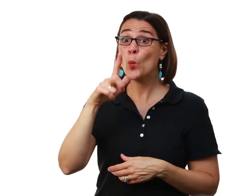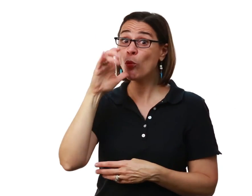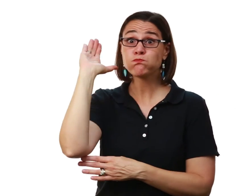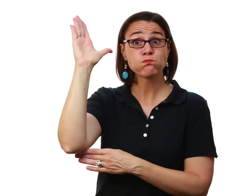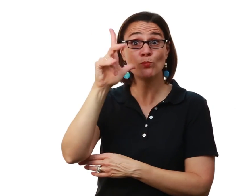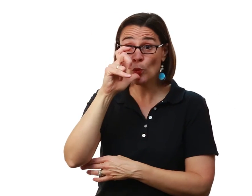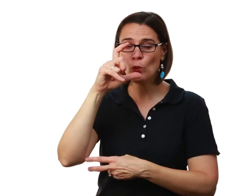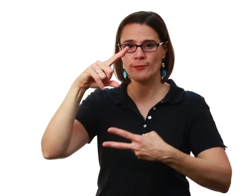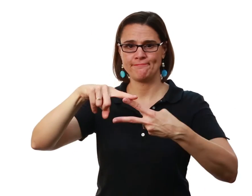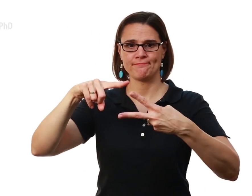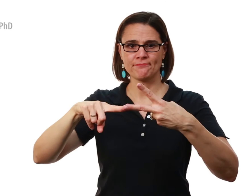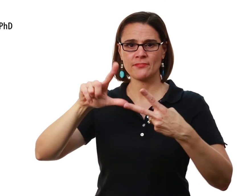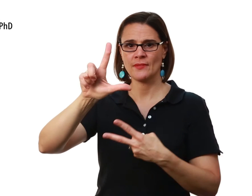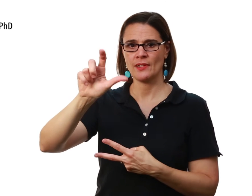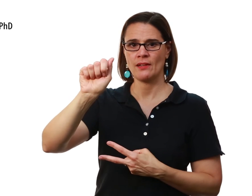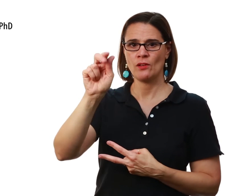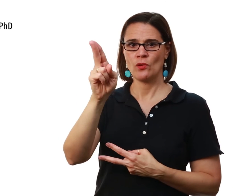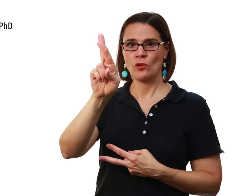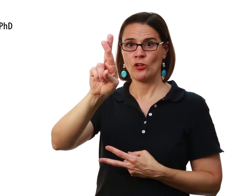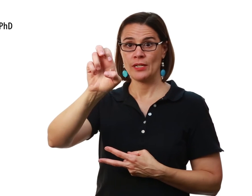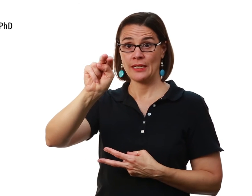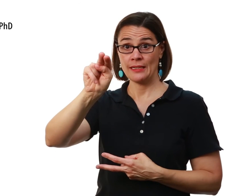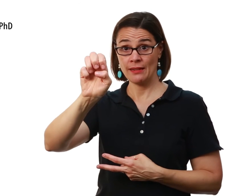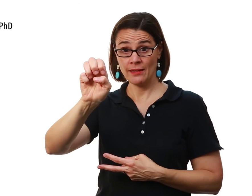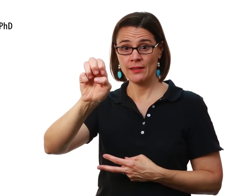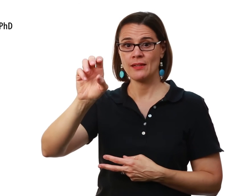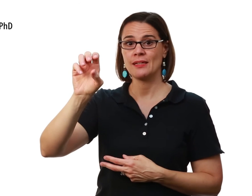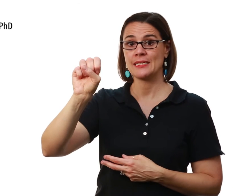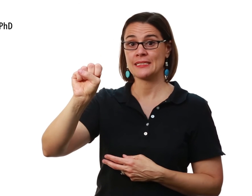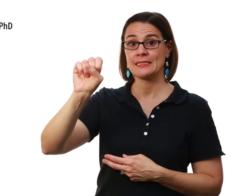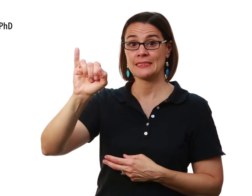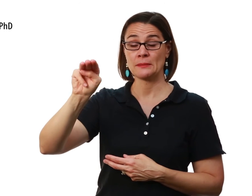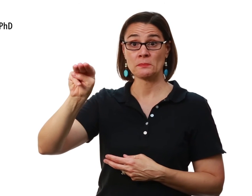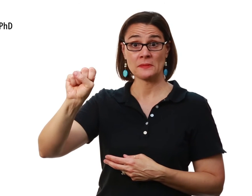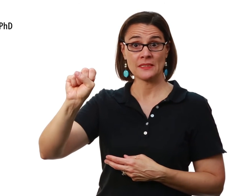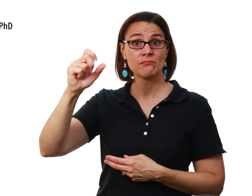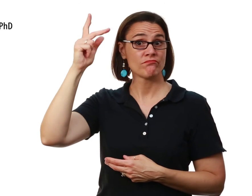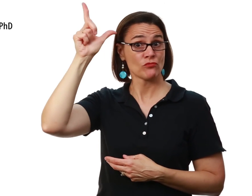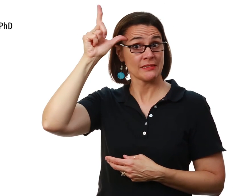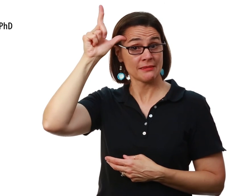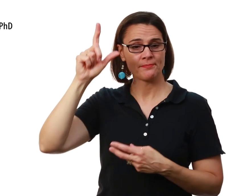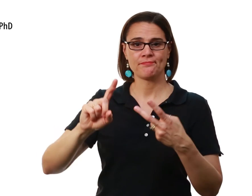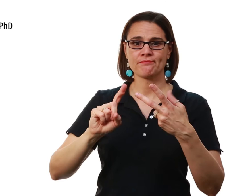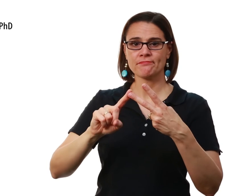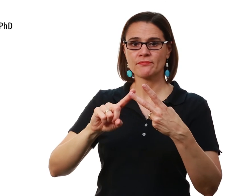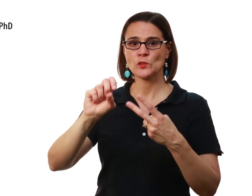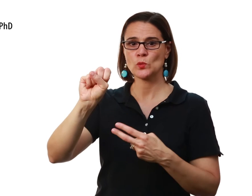And the presenters of that day were Lorene Sims and Suzanne